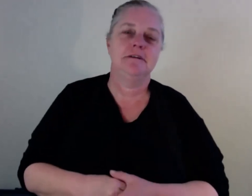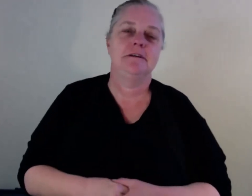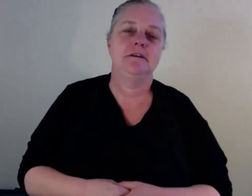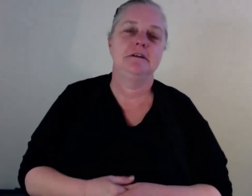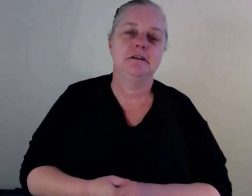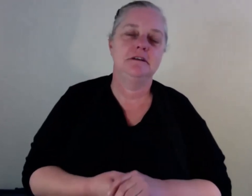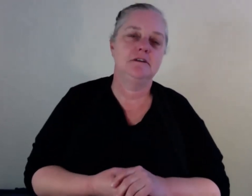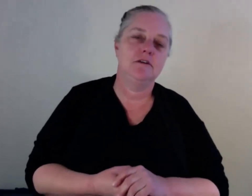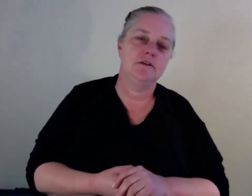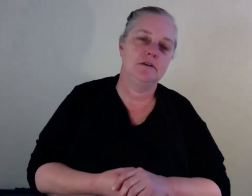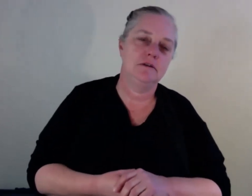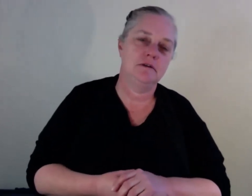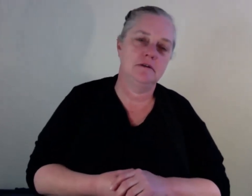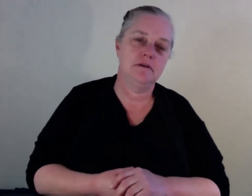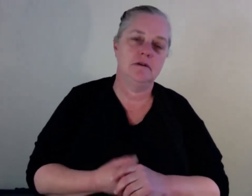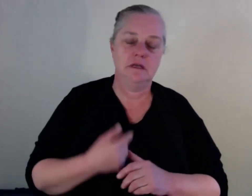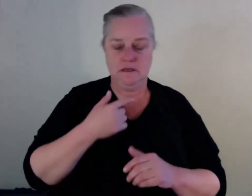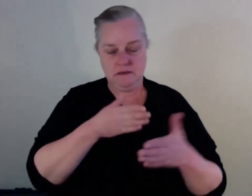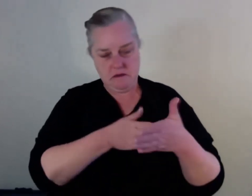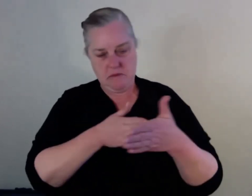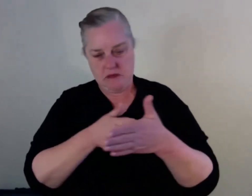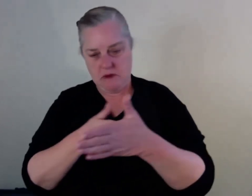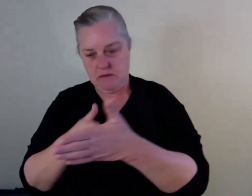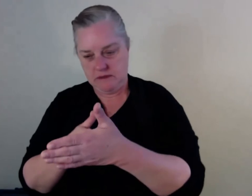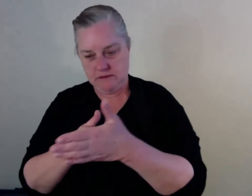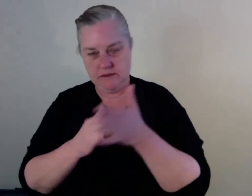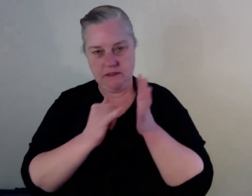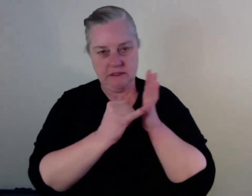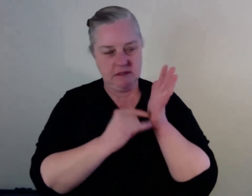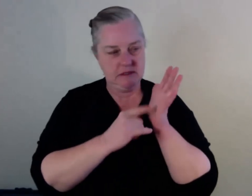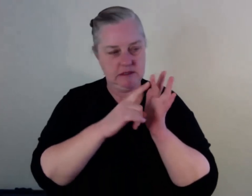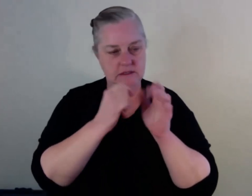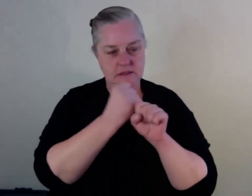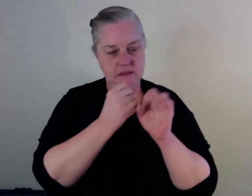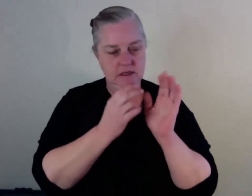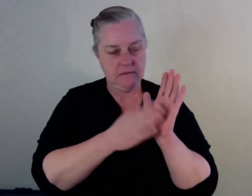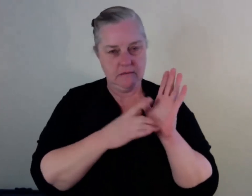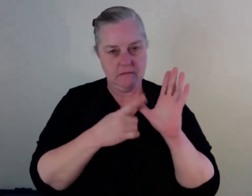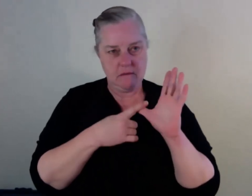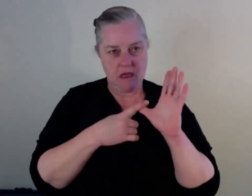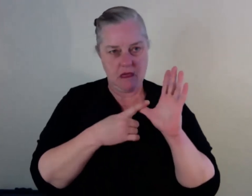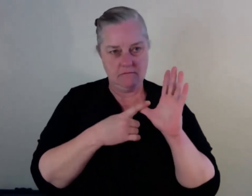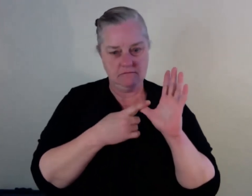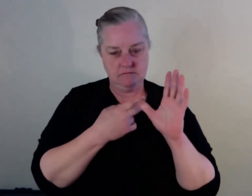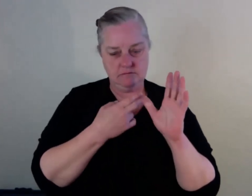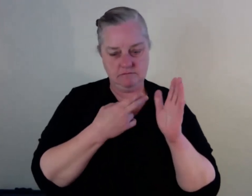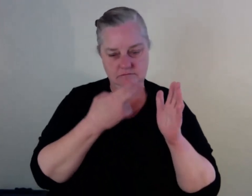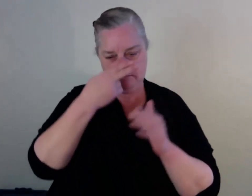it all comes under the umbrella of stigma. I've been to doctors who have said, surely you're